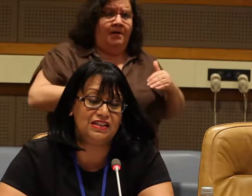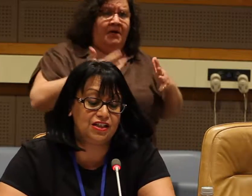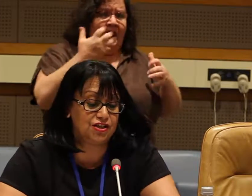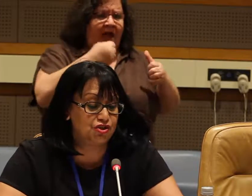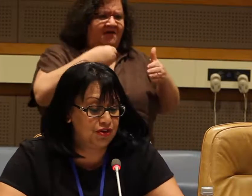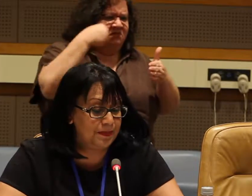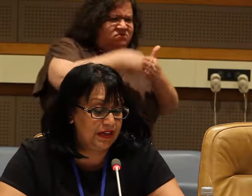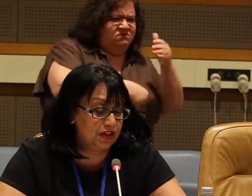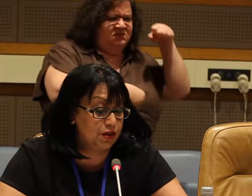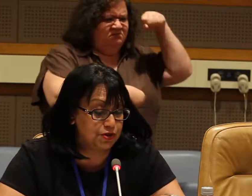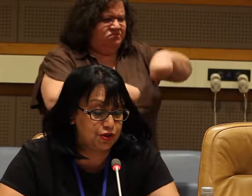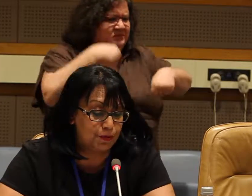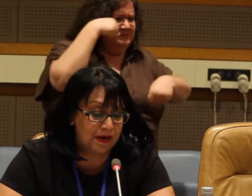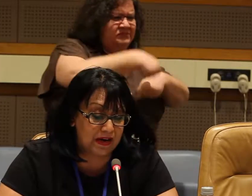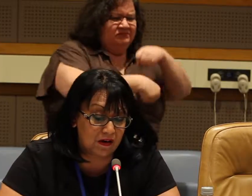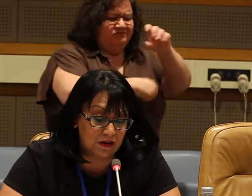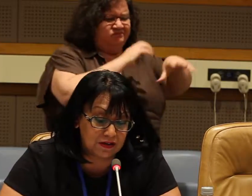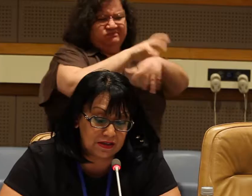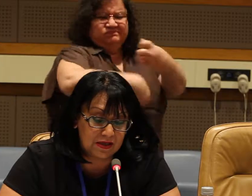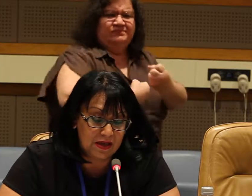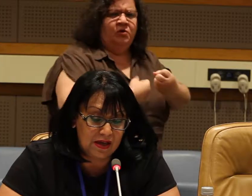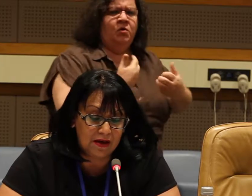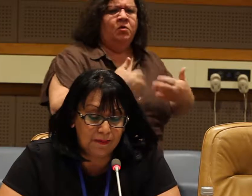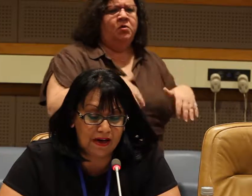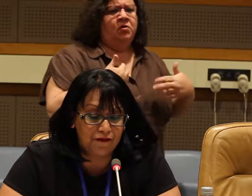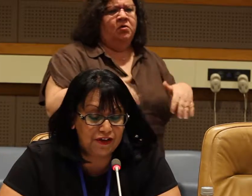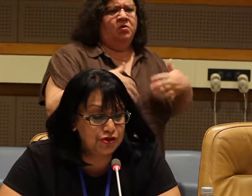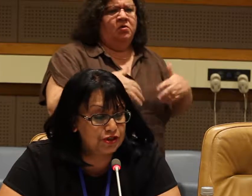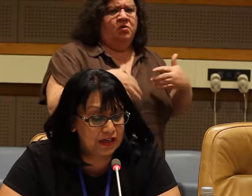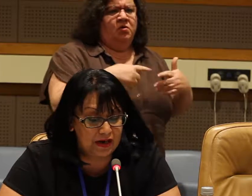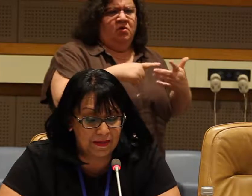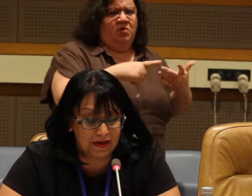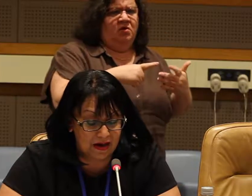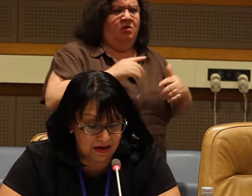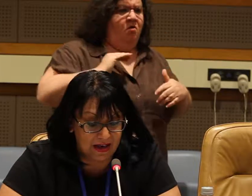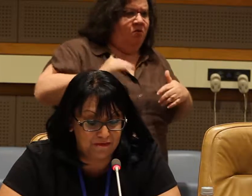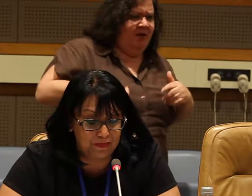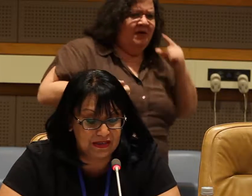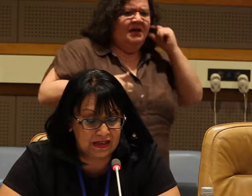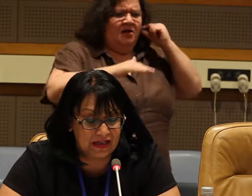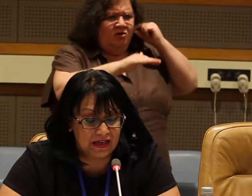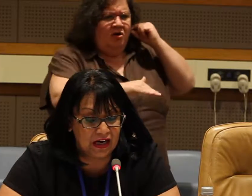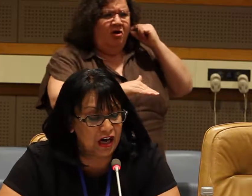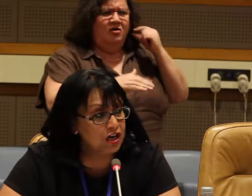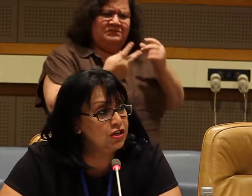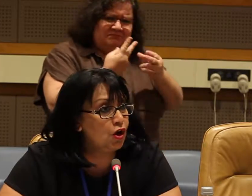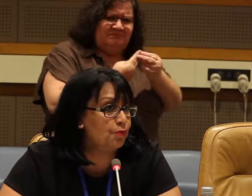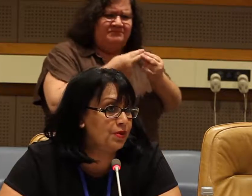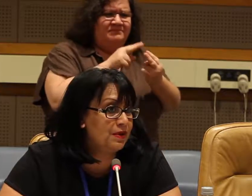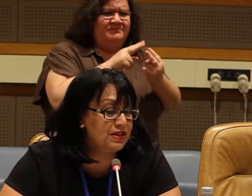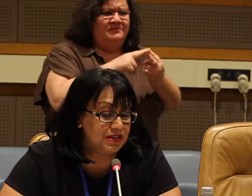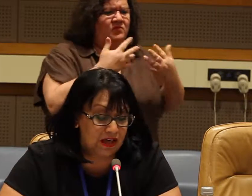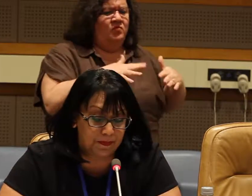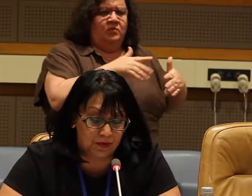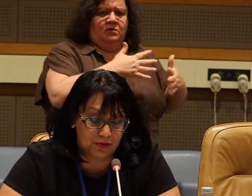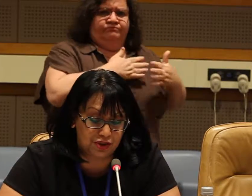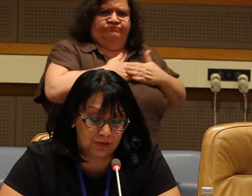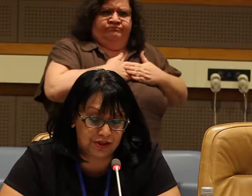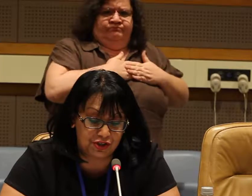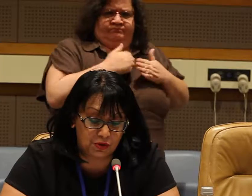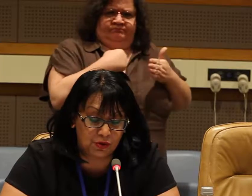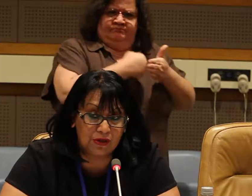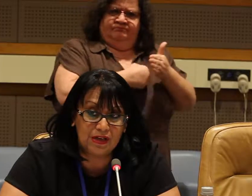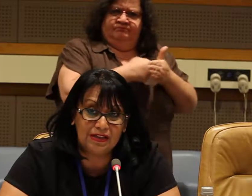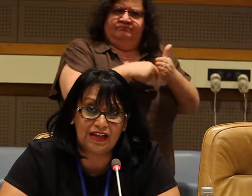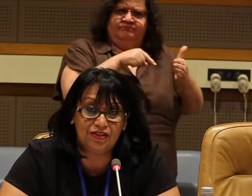that is extremely close to my heart. My officials and I have been taking an uncompromising approach